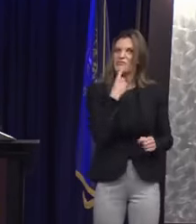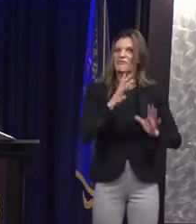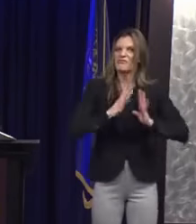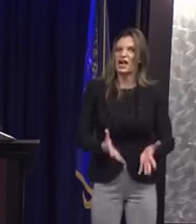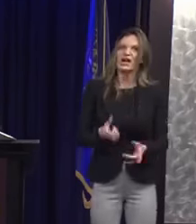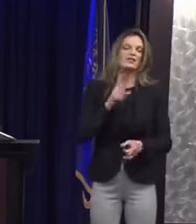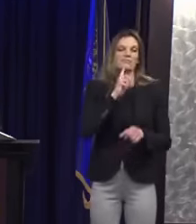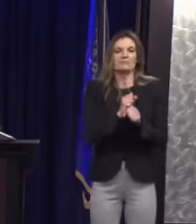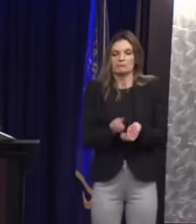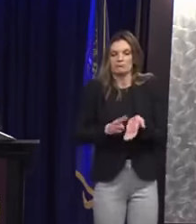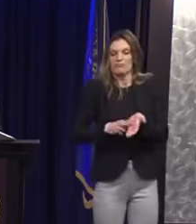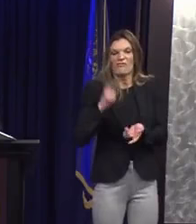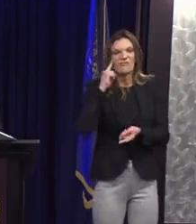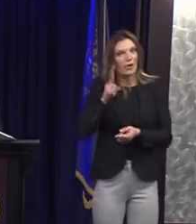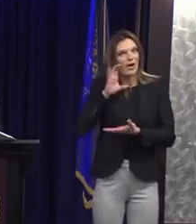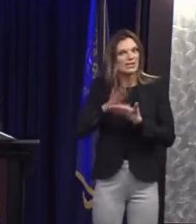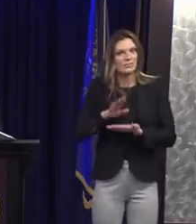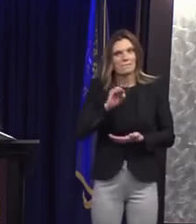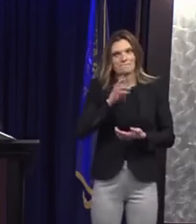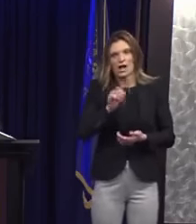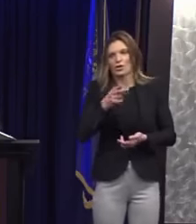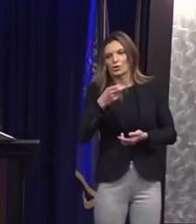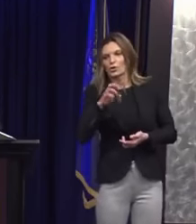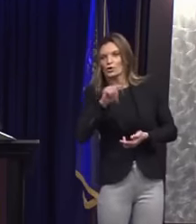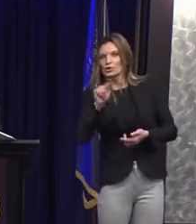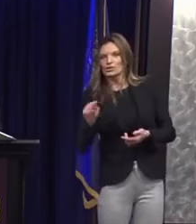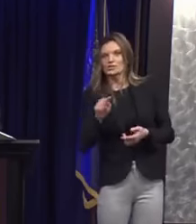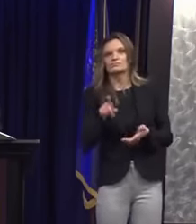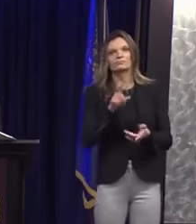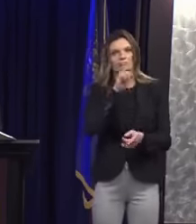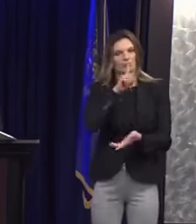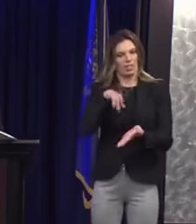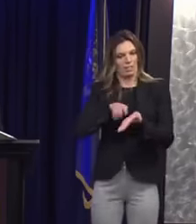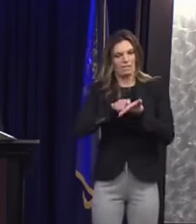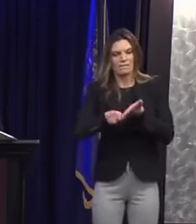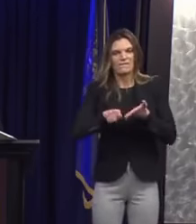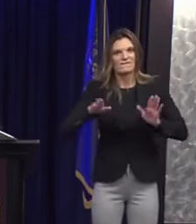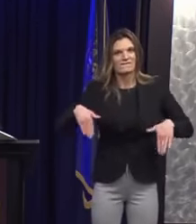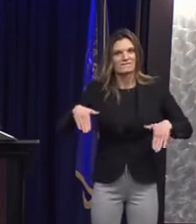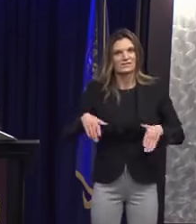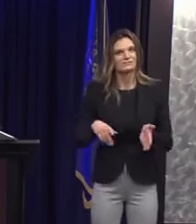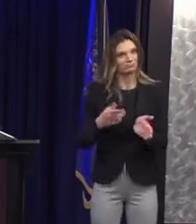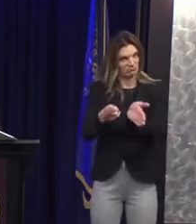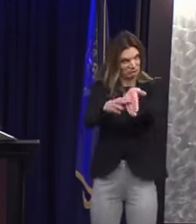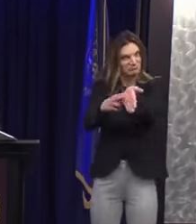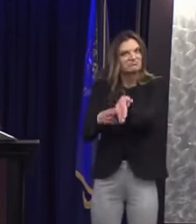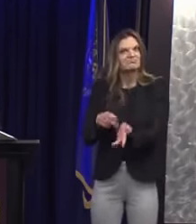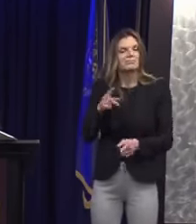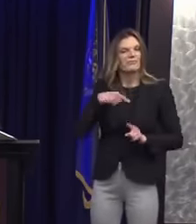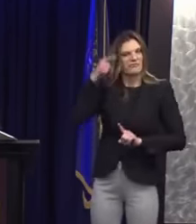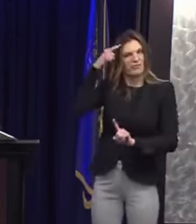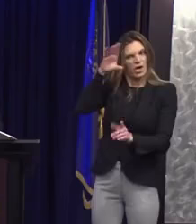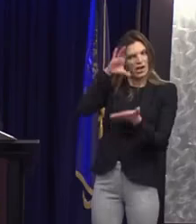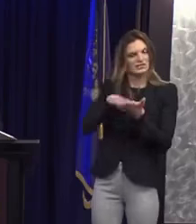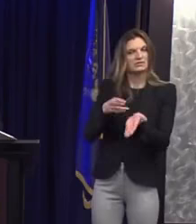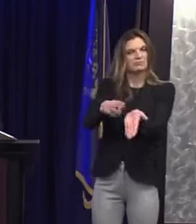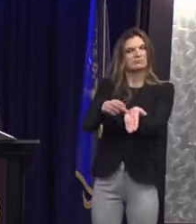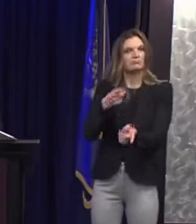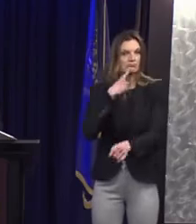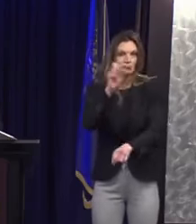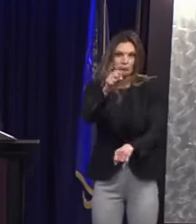Michael Hertz. She does not cross the name out. Finally, in video footage from